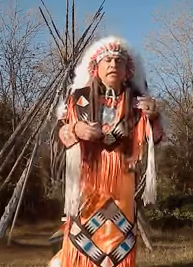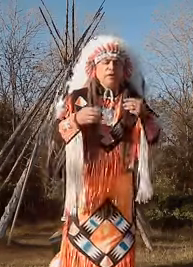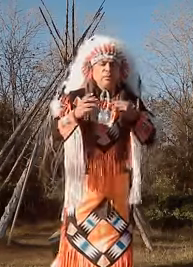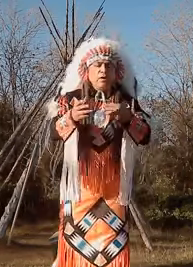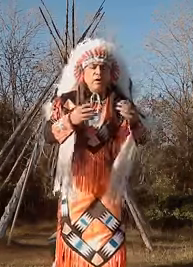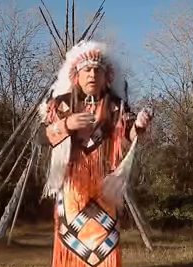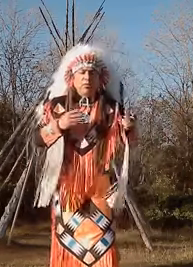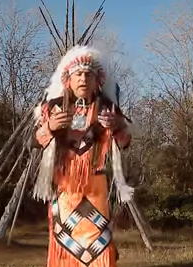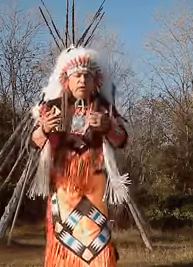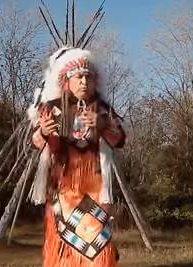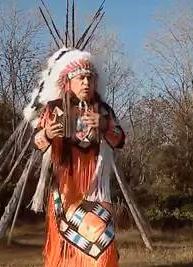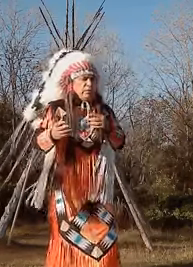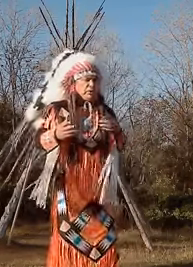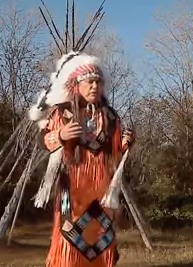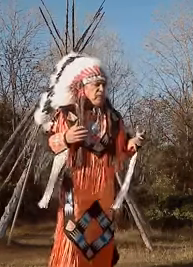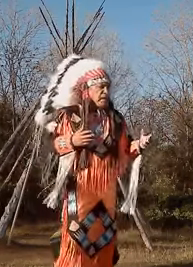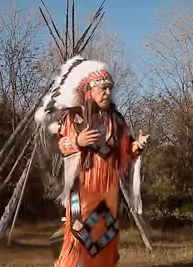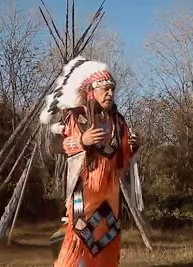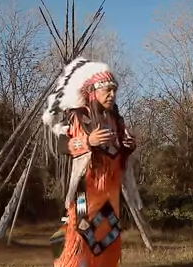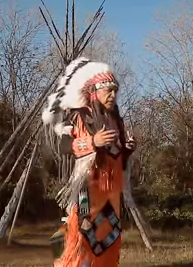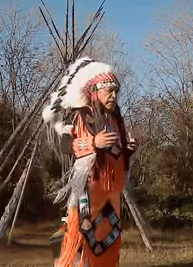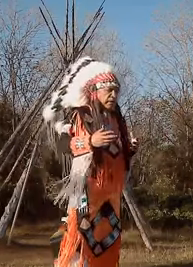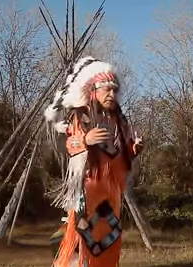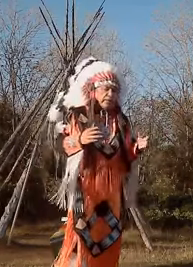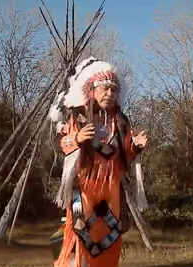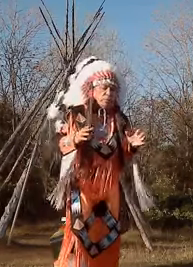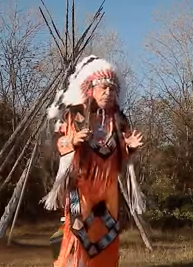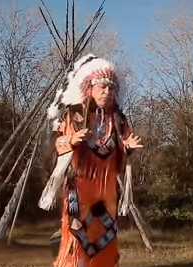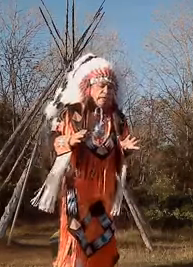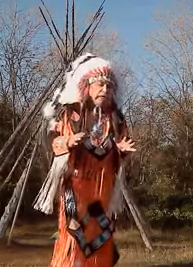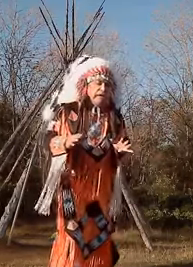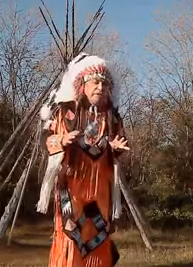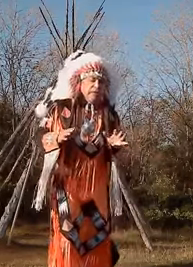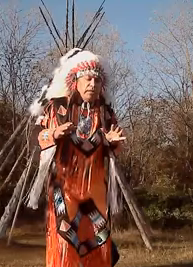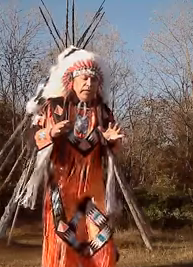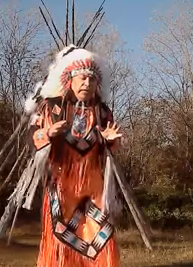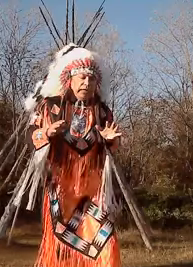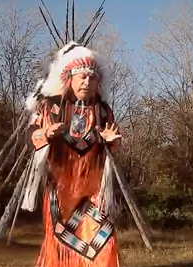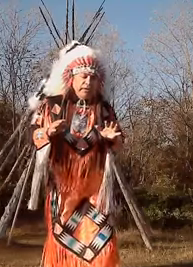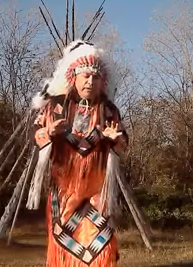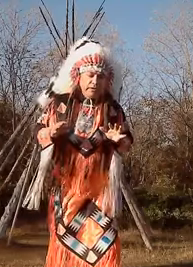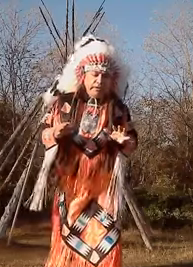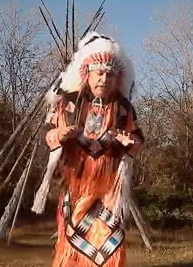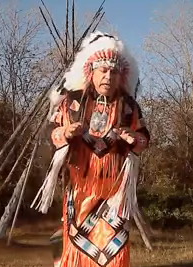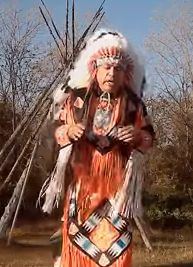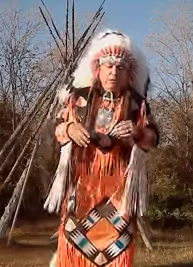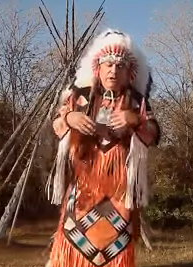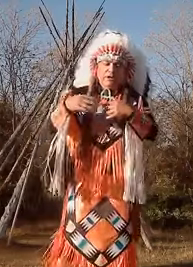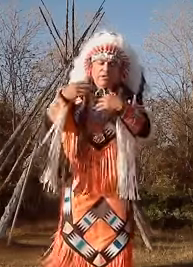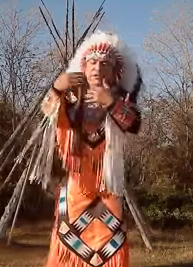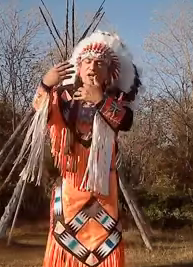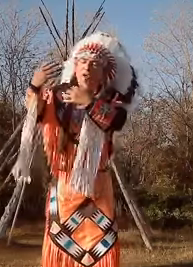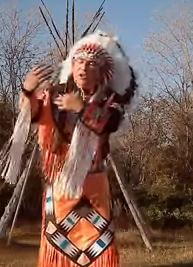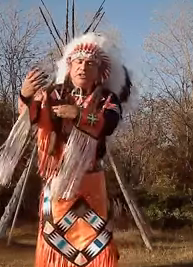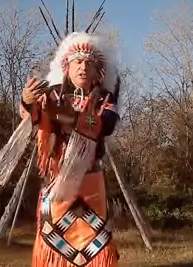just about by his movements, his body language. And so that's what we want to catch in this sign language. It's just not all just